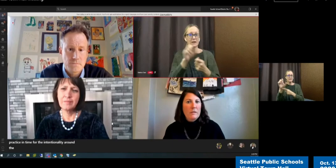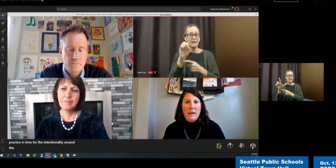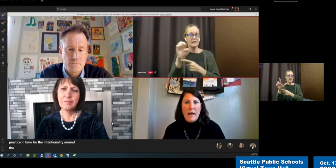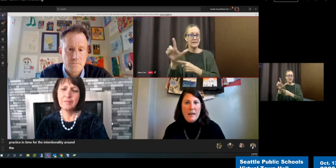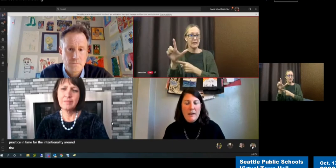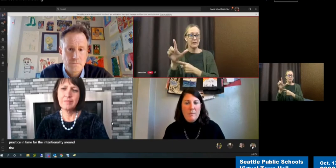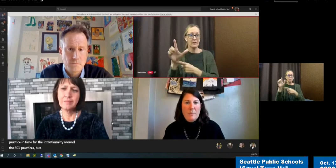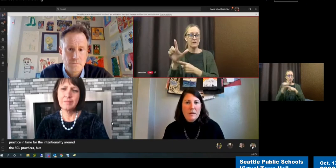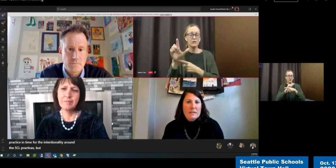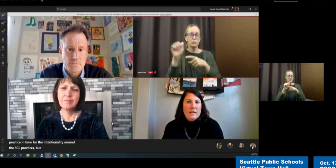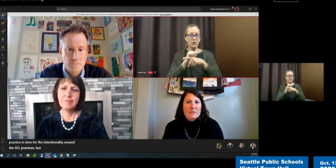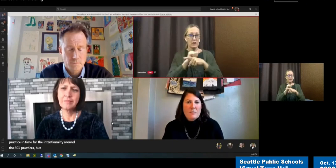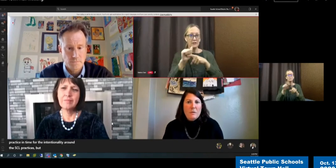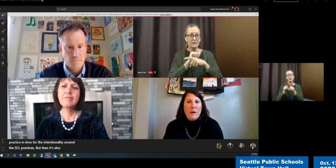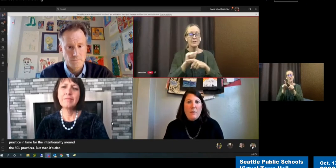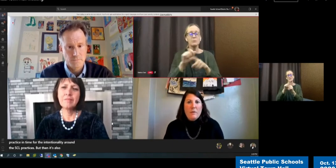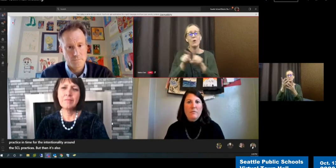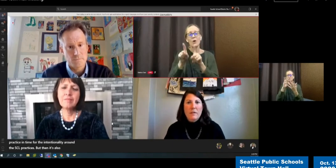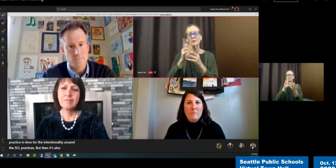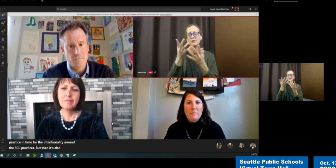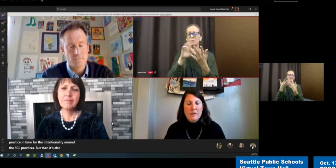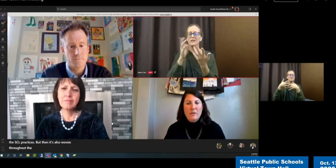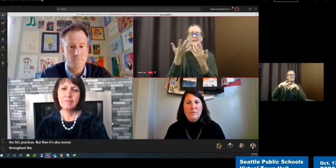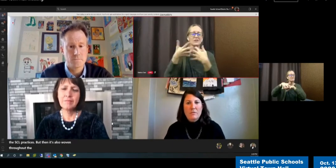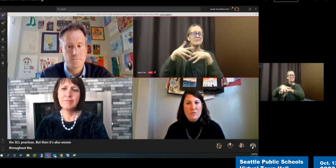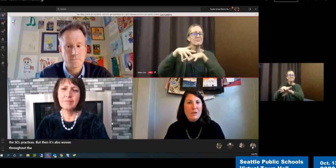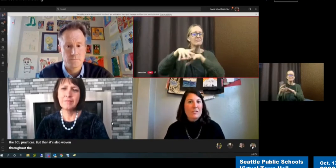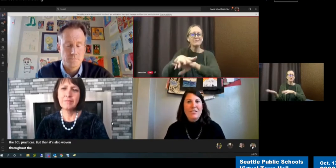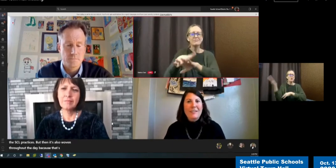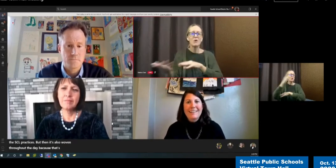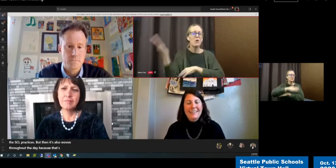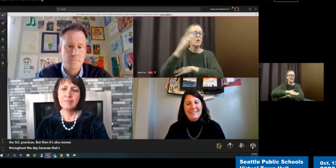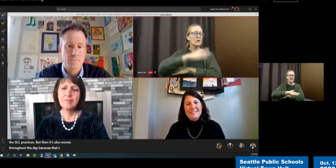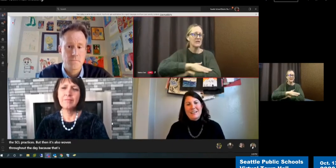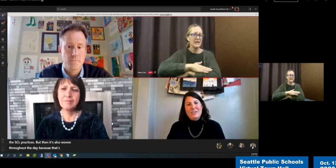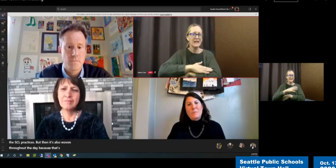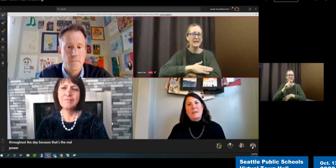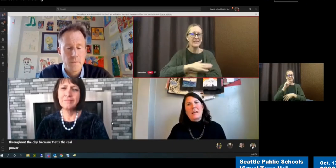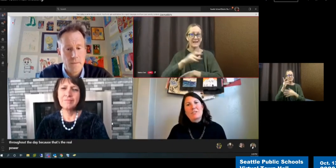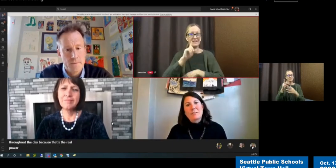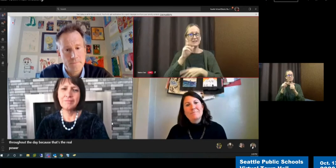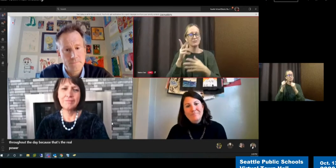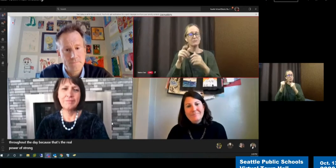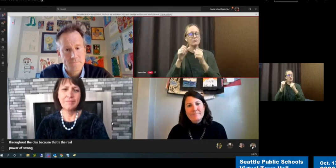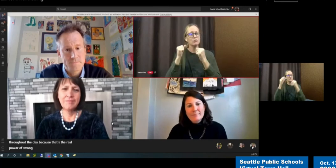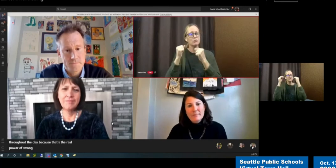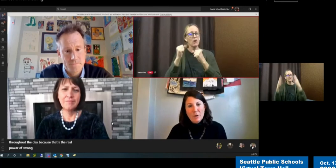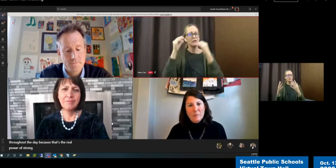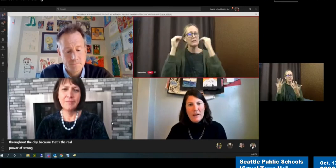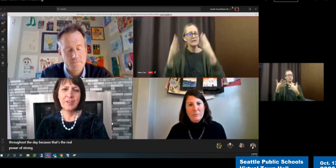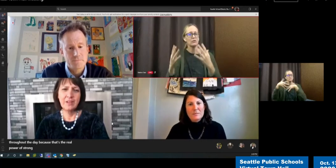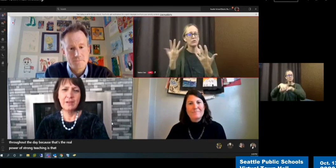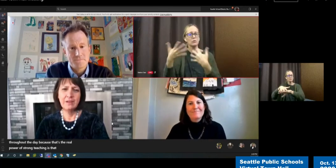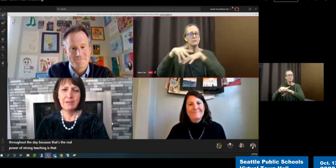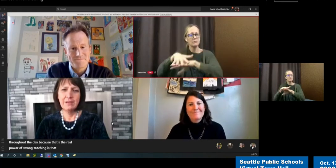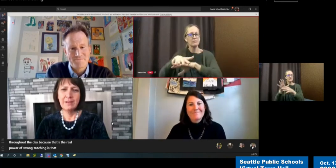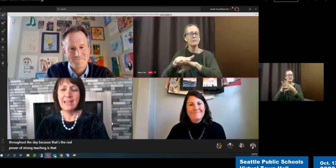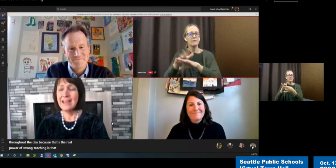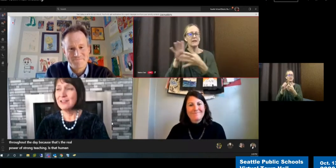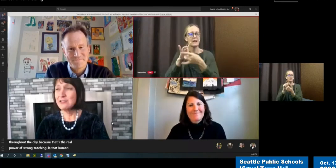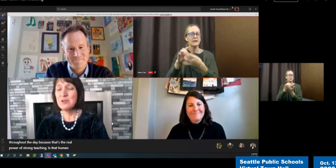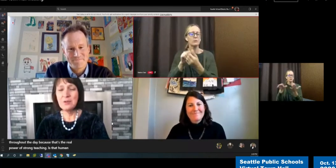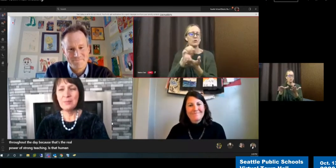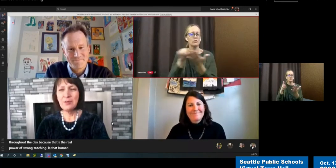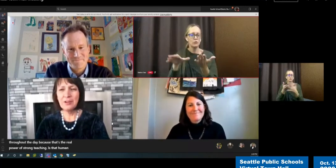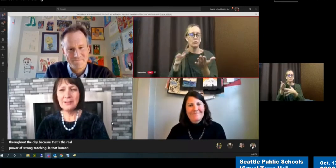throughout the day, um, because that's the real power of, um, you know, strong teaching is that human connection. I hope that helps. Yeah,